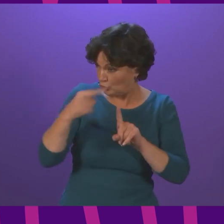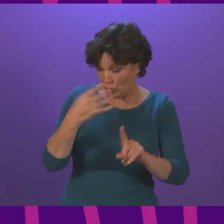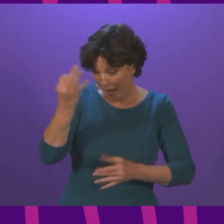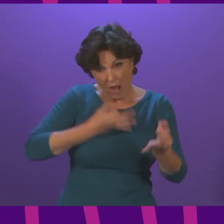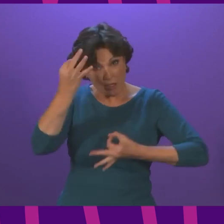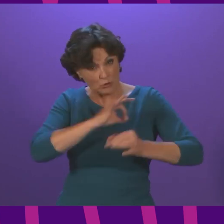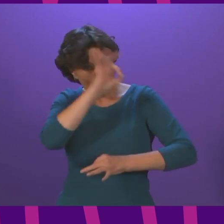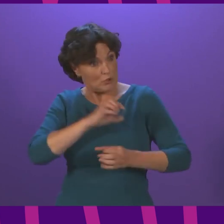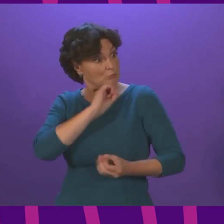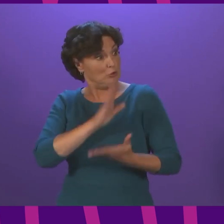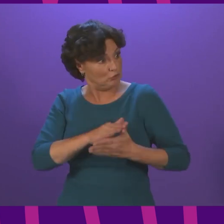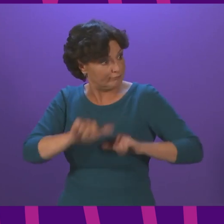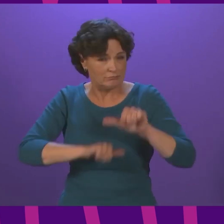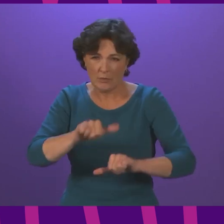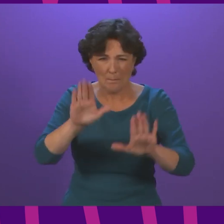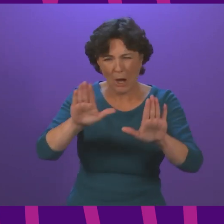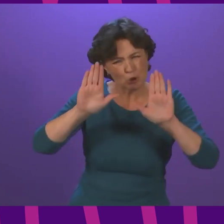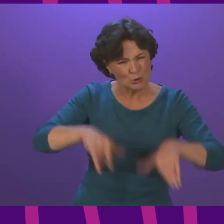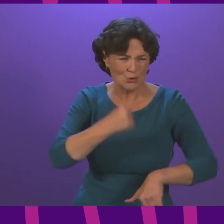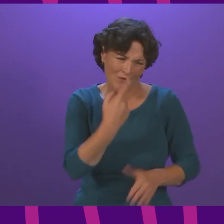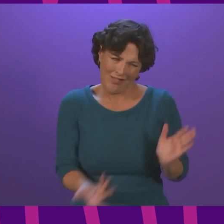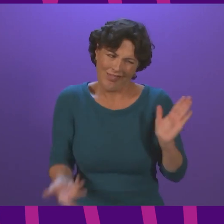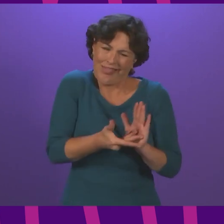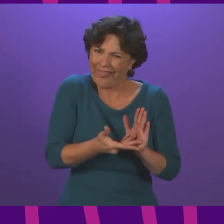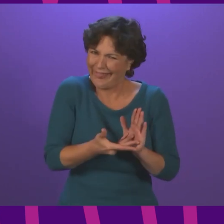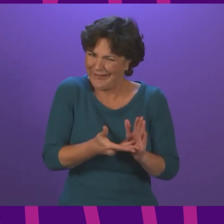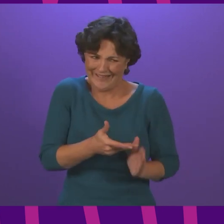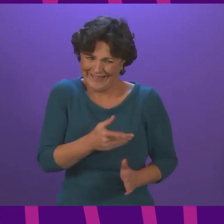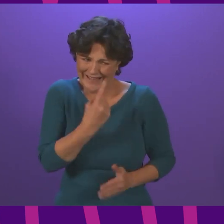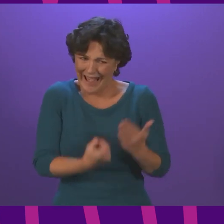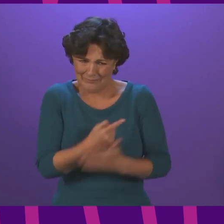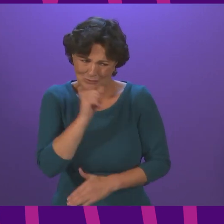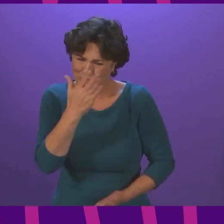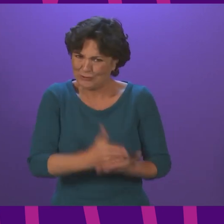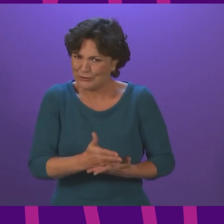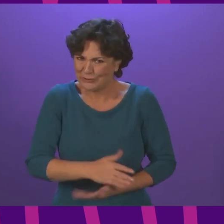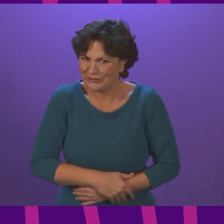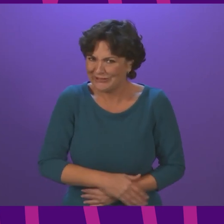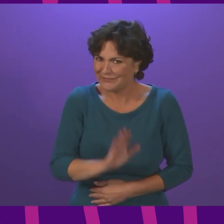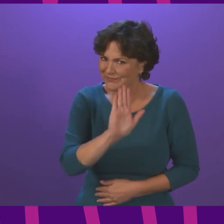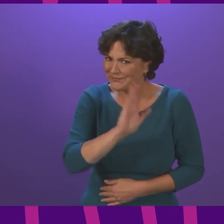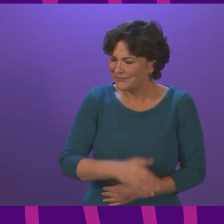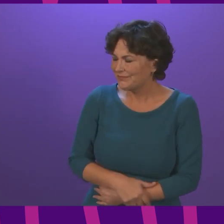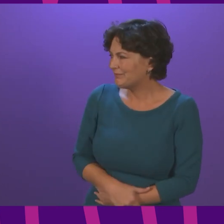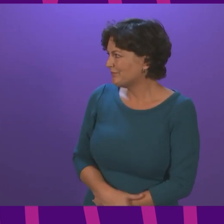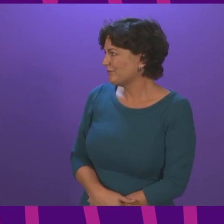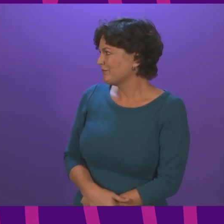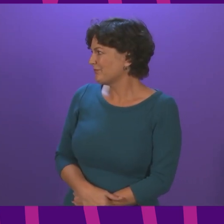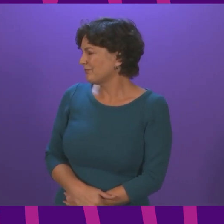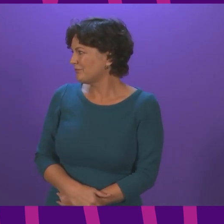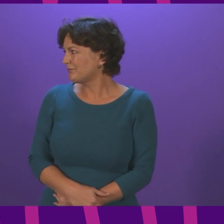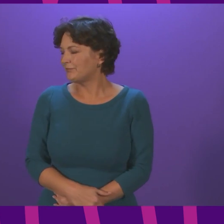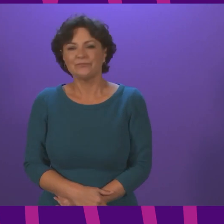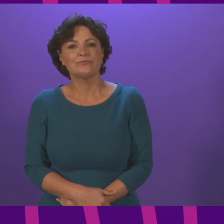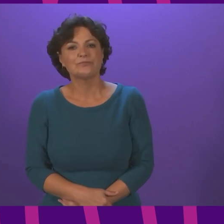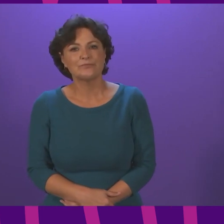let's not sort of claim that things are happening that are not happening across the country Willie Coffey to be followed by